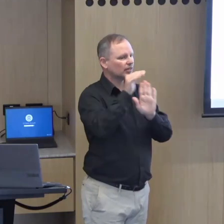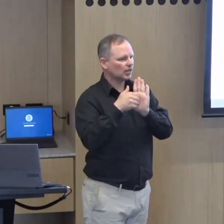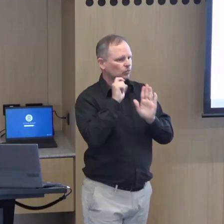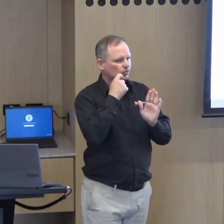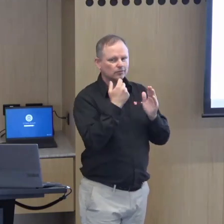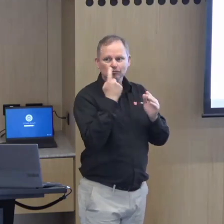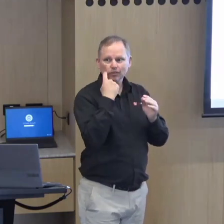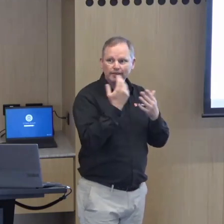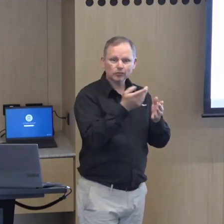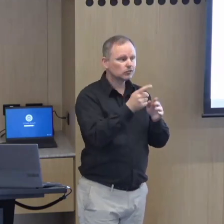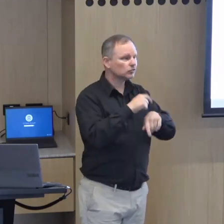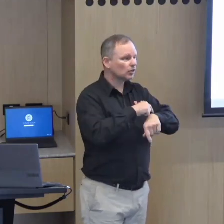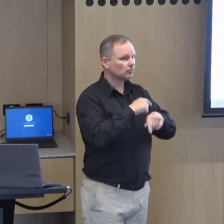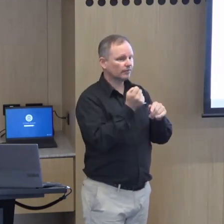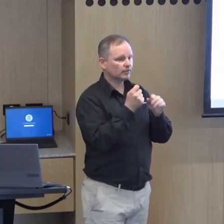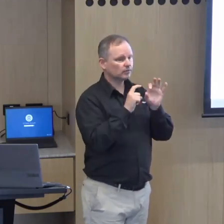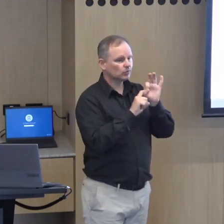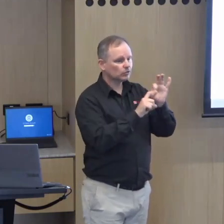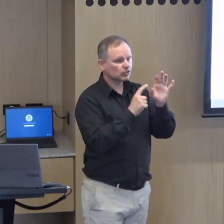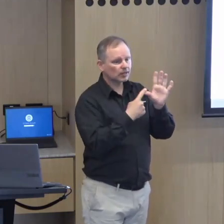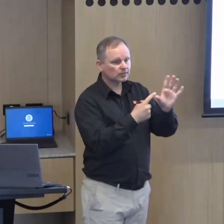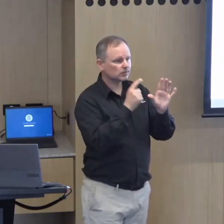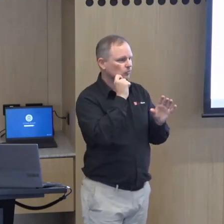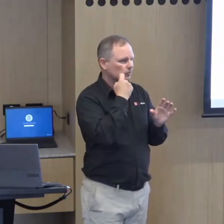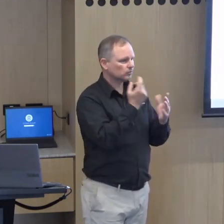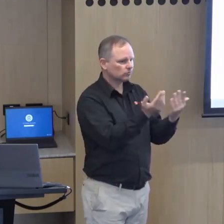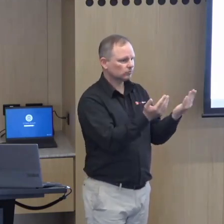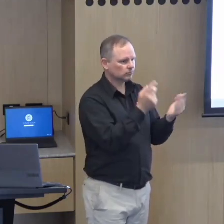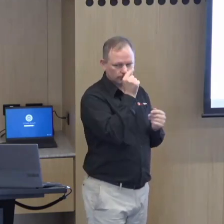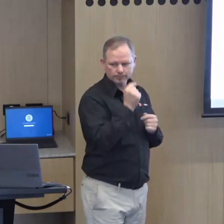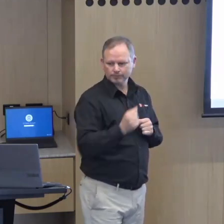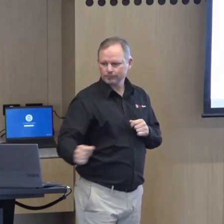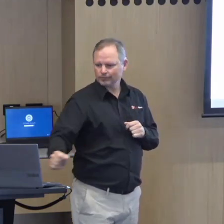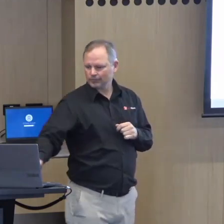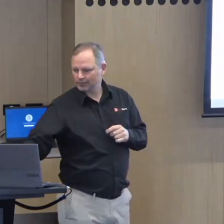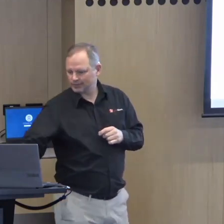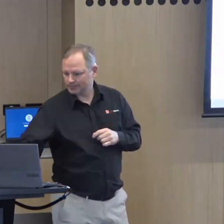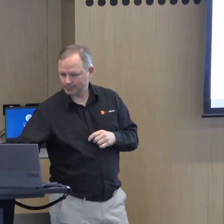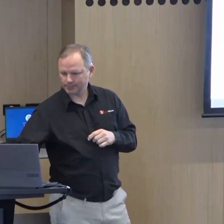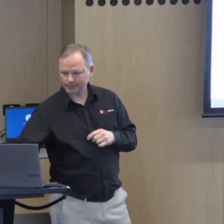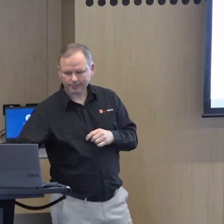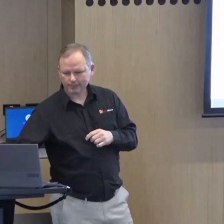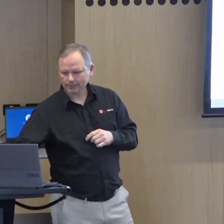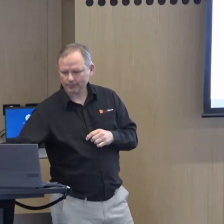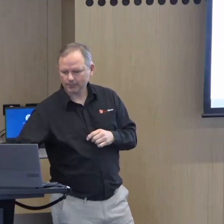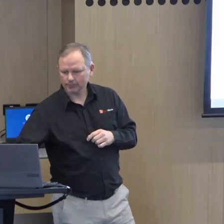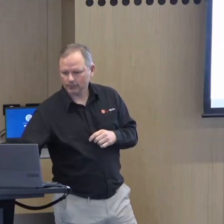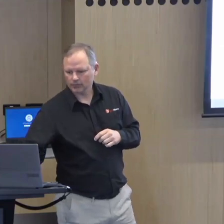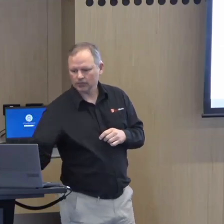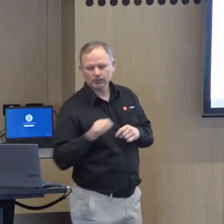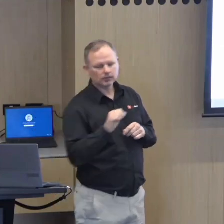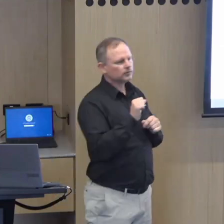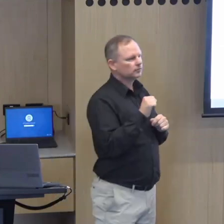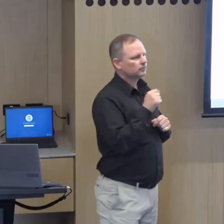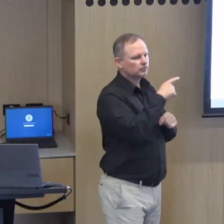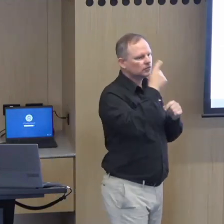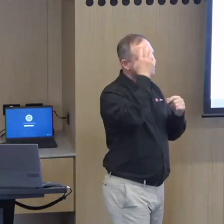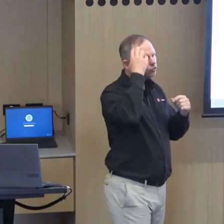I also forgot to say, if you've got time as well, we do have a Q&A at the end. So if you've got some questions, hold off until then and we'd be happy to